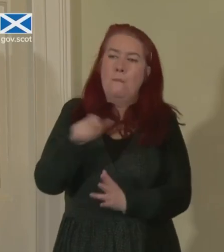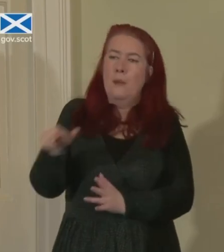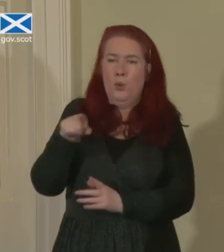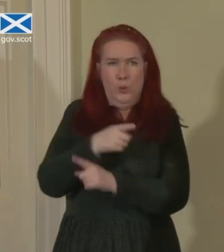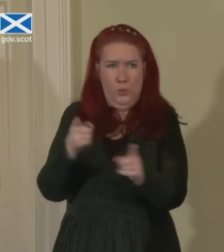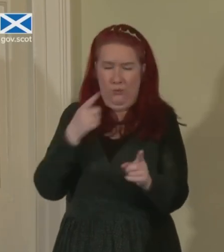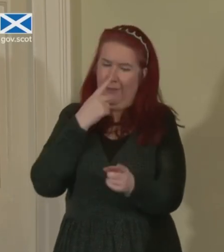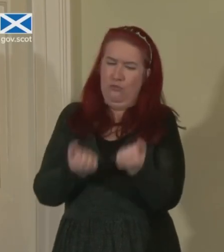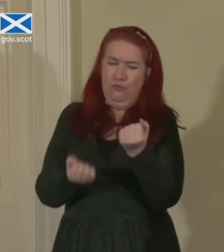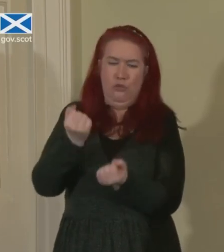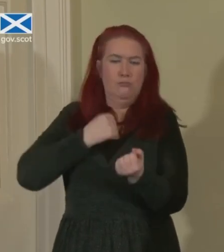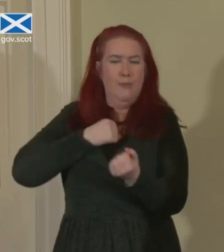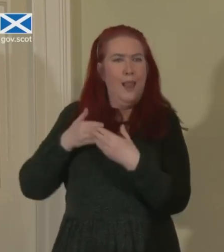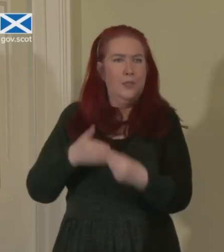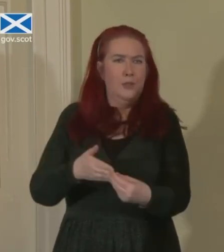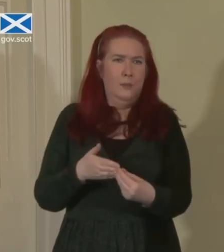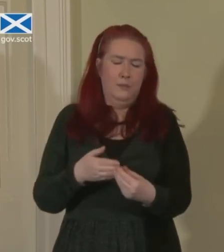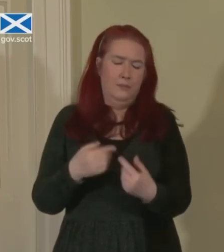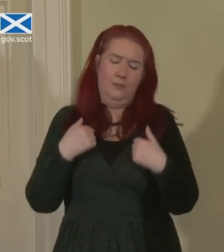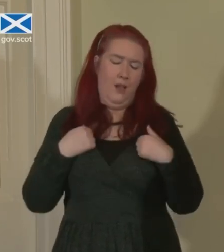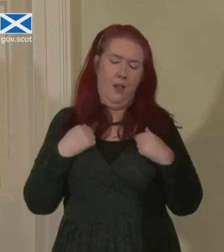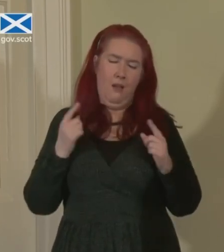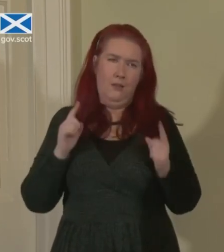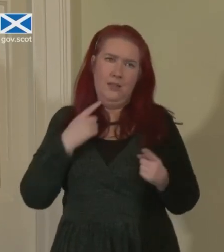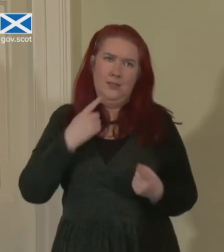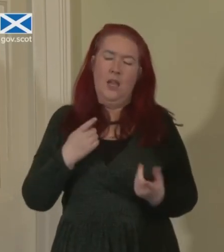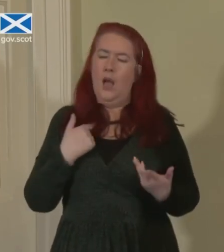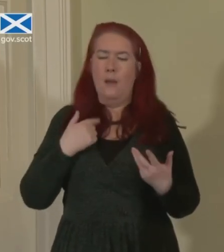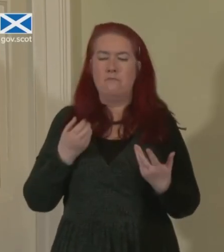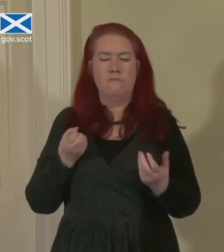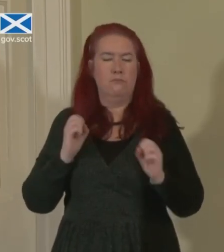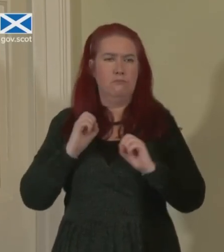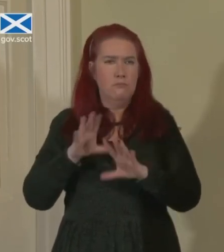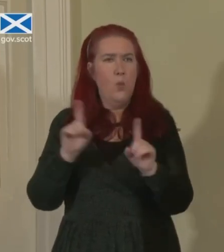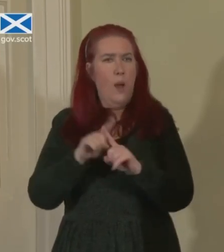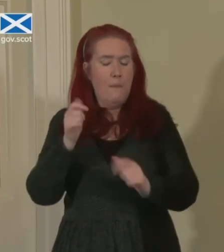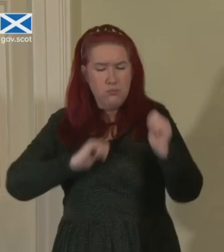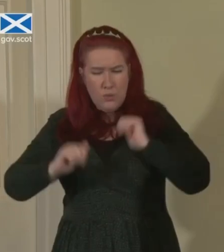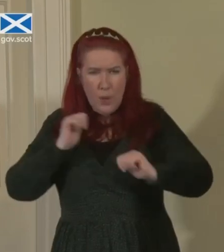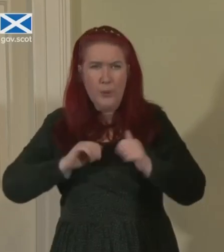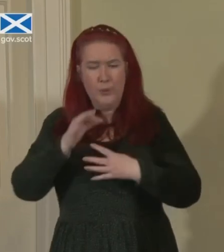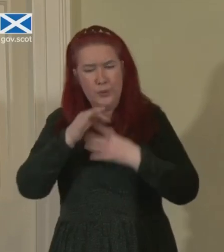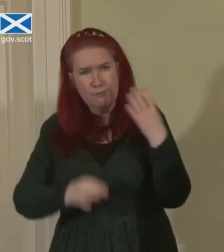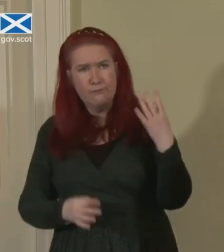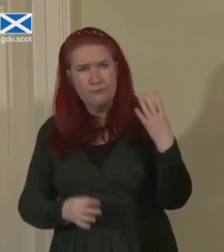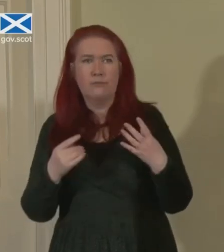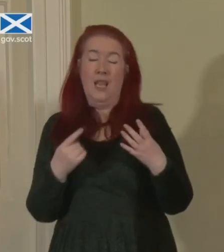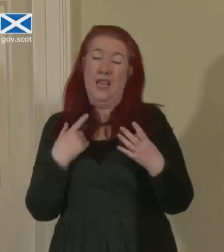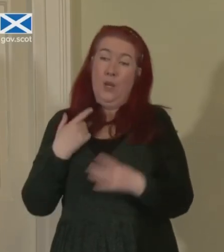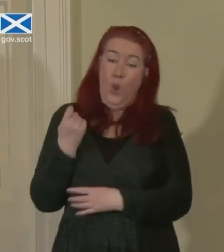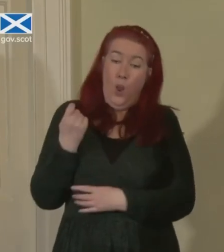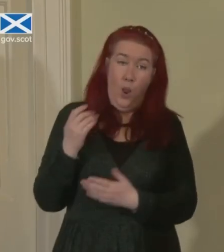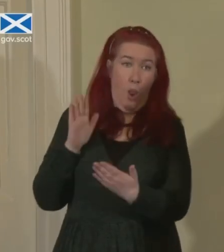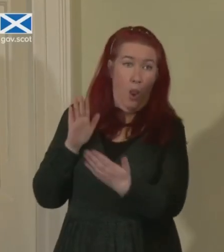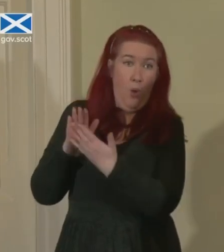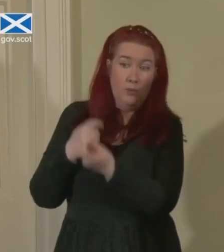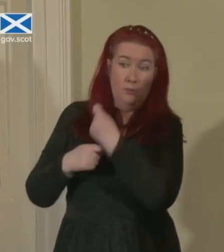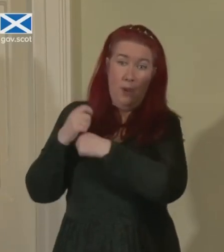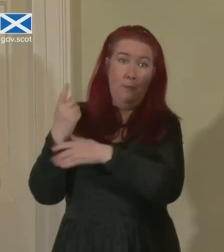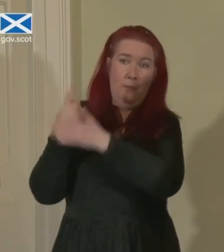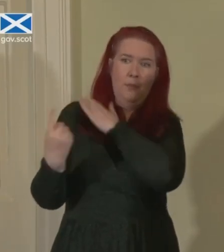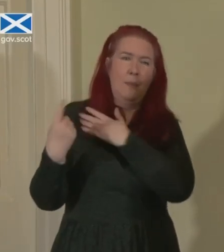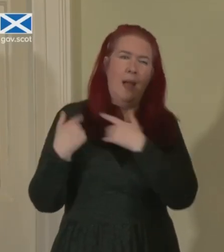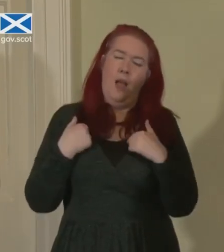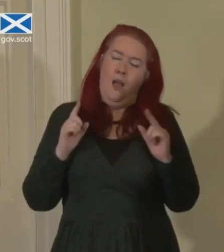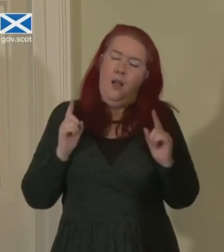leadership. It's probably a bit invidious beyond saying what I'm proud of. And taking this country ever closer to independence is one of those things. It's a bit invidious for